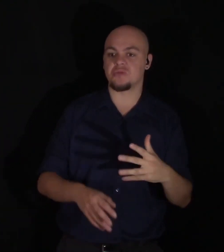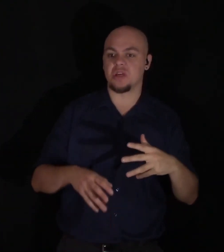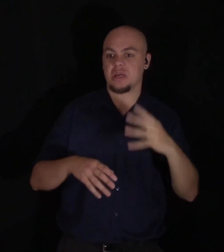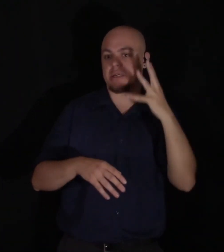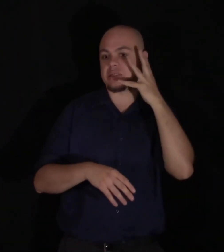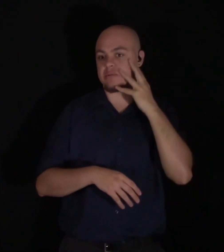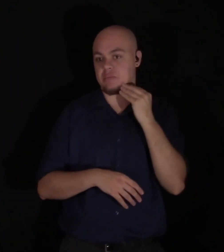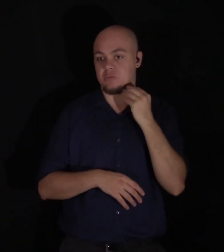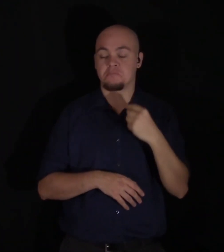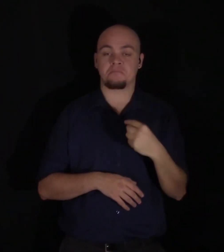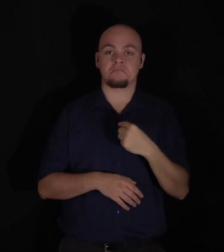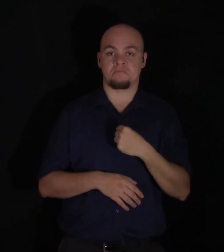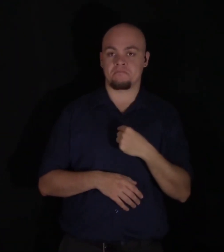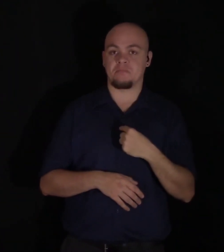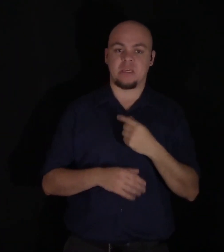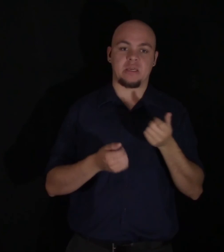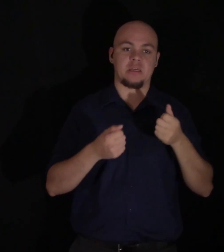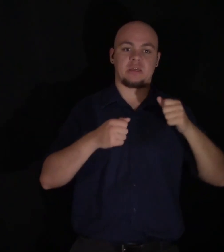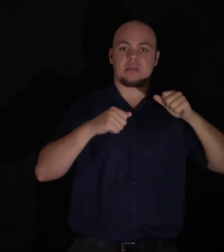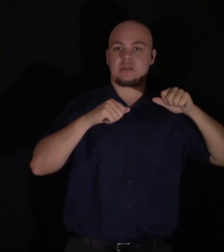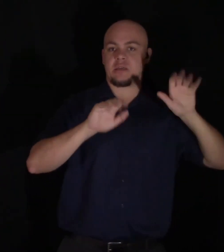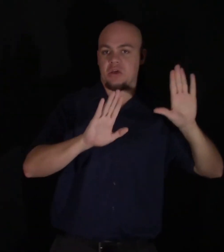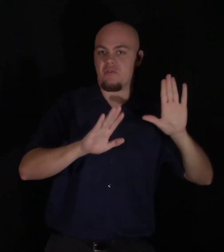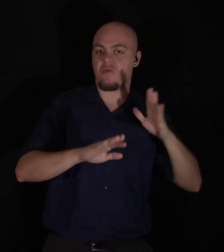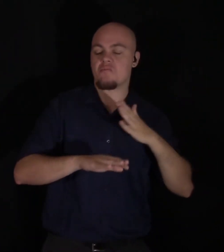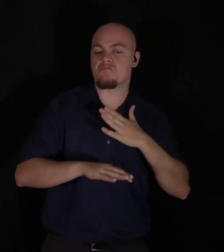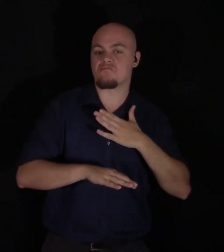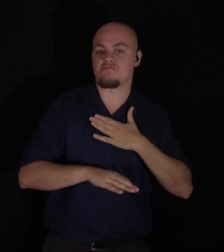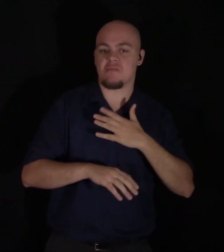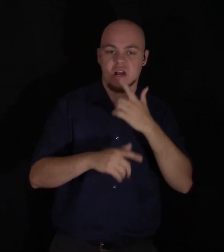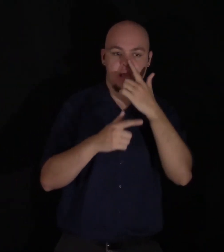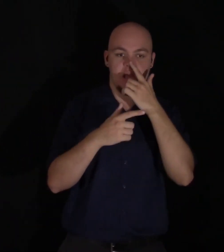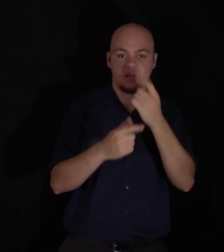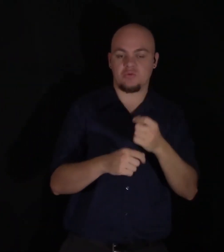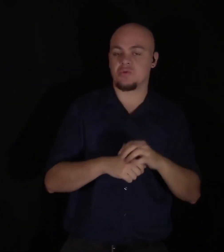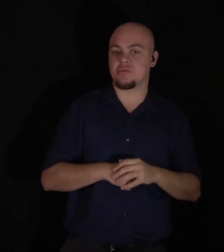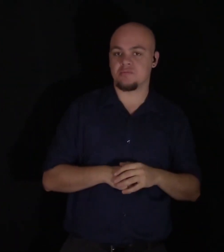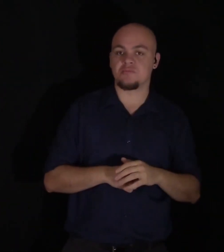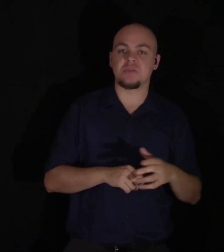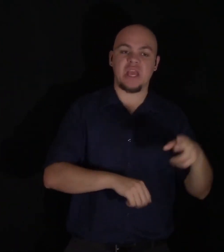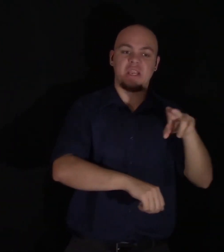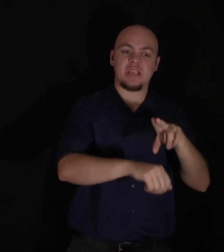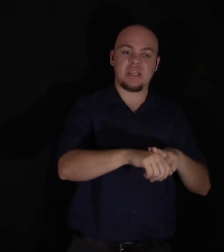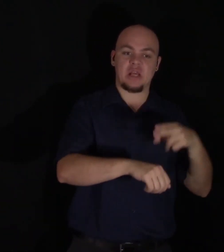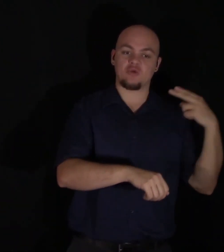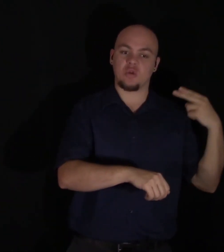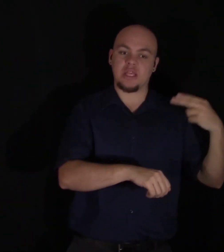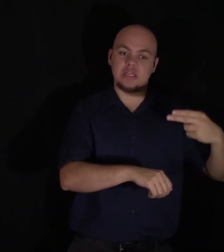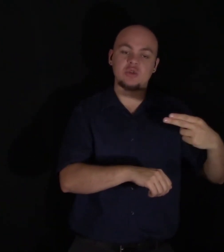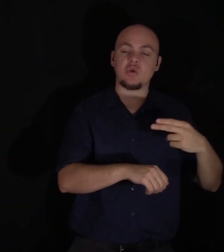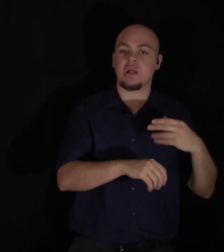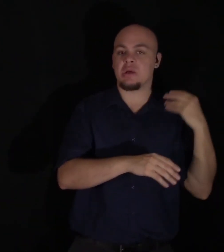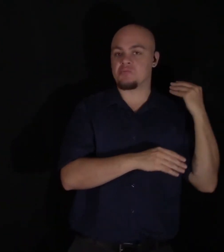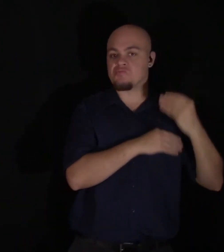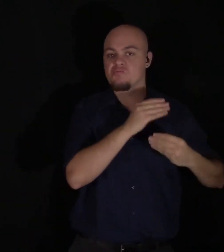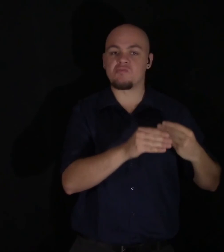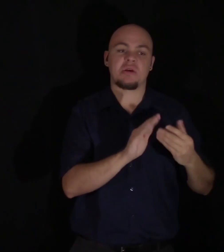at once gave up my former occupations, set down natural history and all its progeny as a deformed and abortive